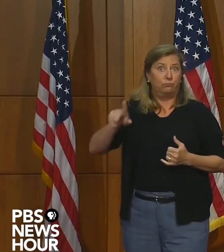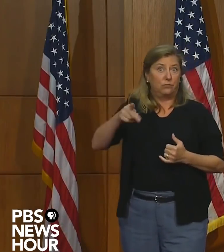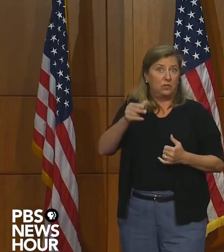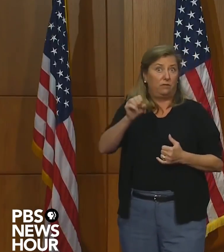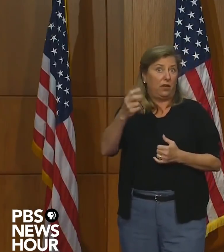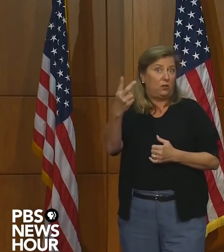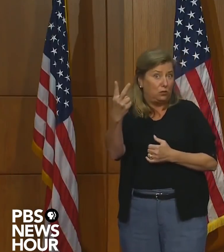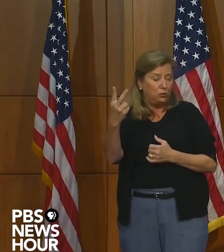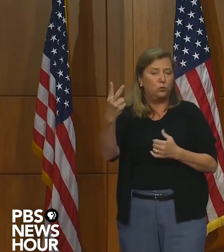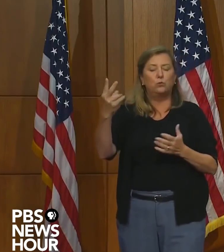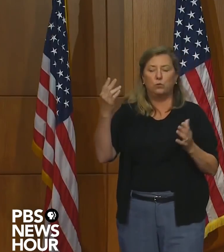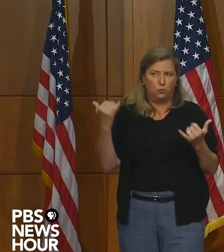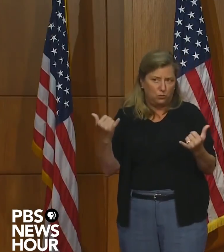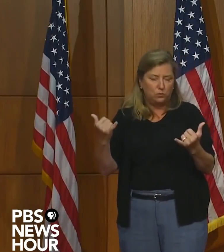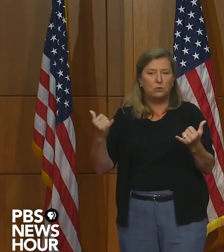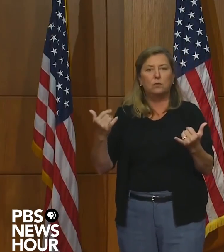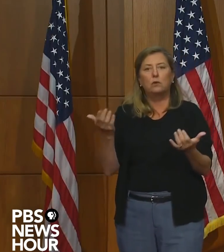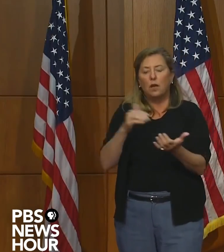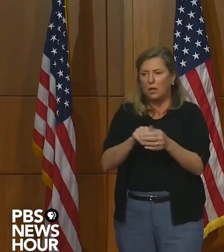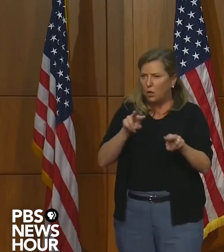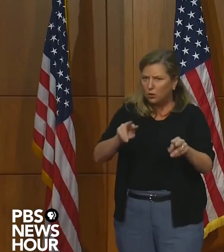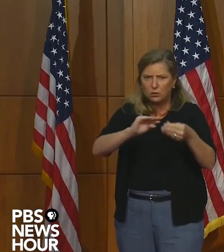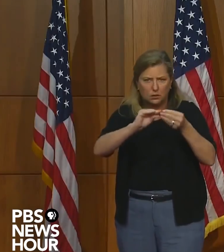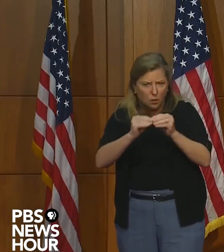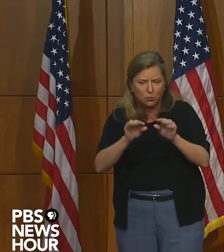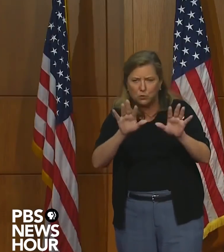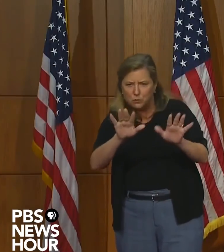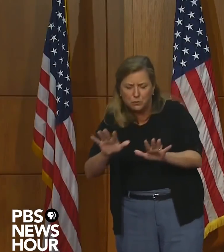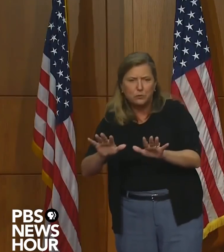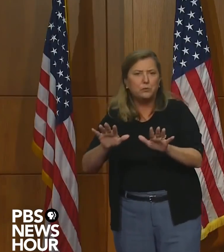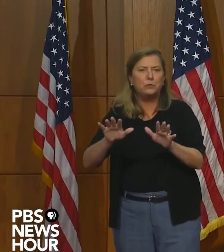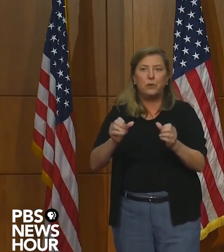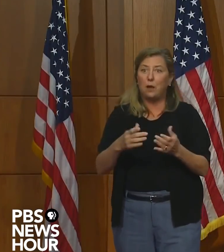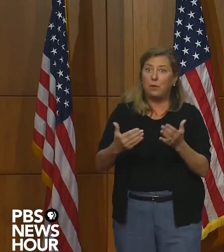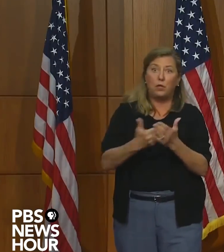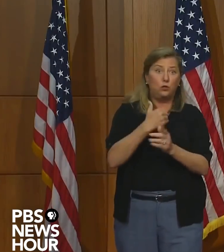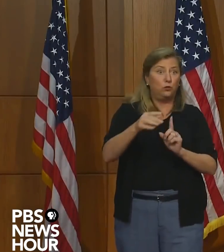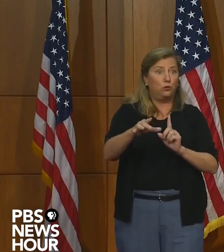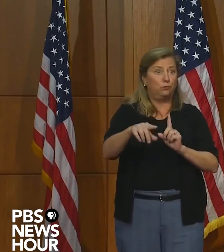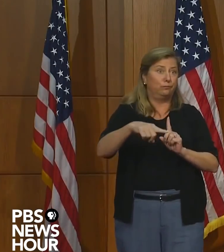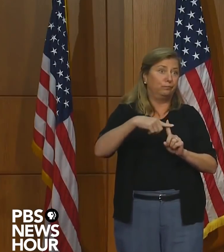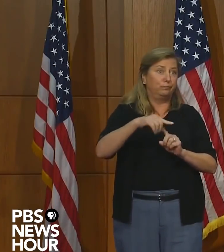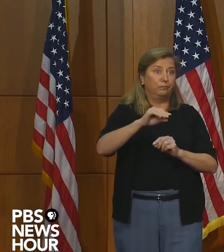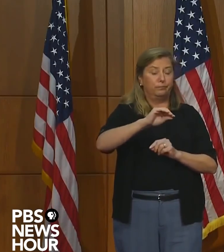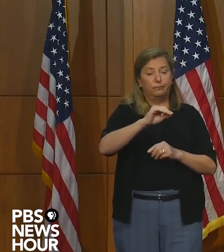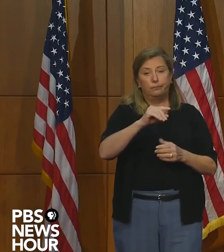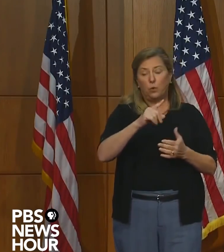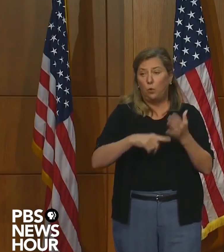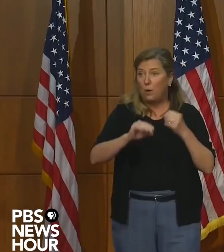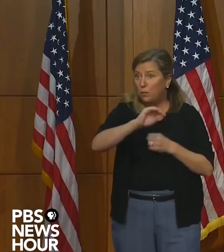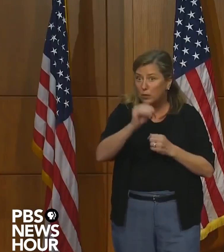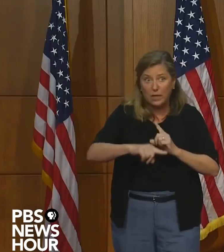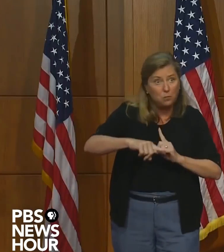We will, again, we will look at the data, the number of new cases, the percent positivity, the hospital beds,